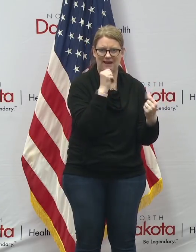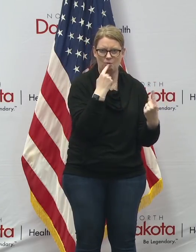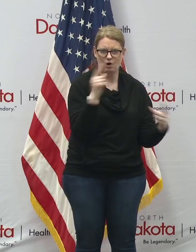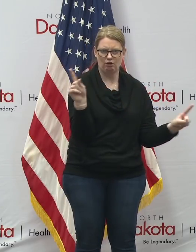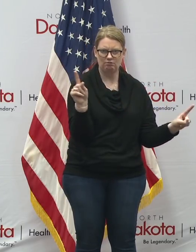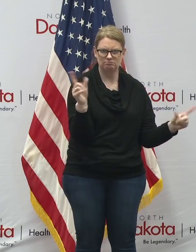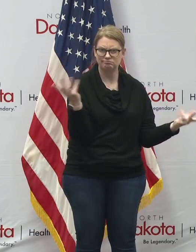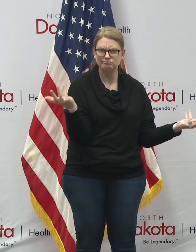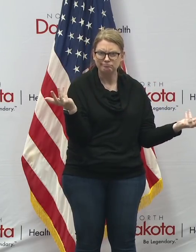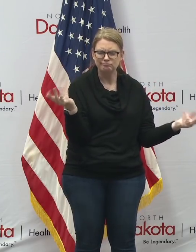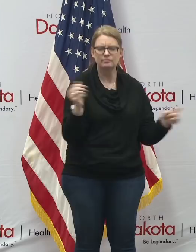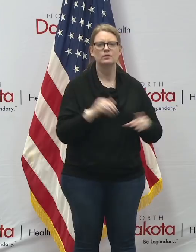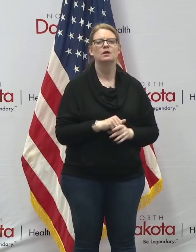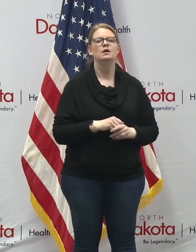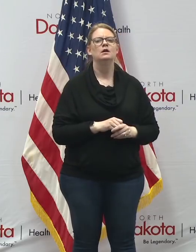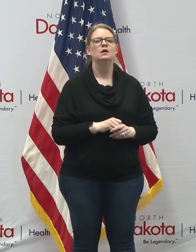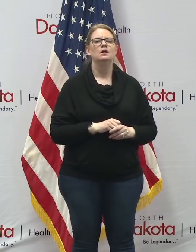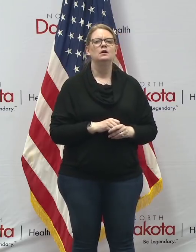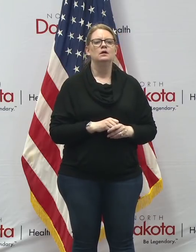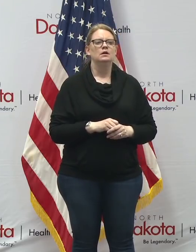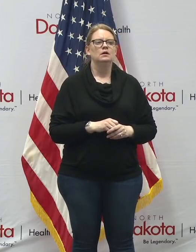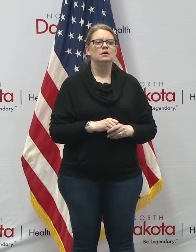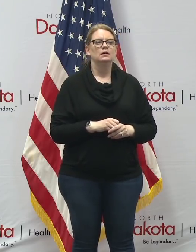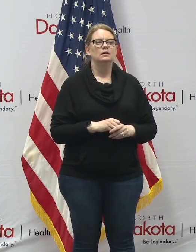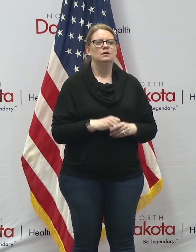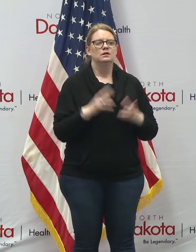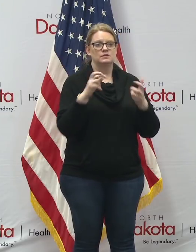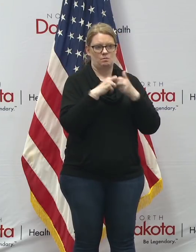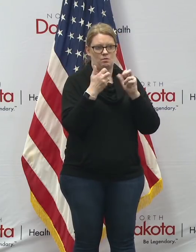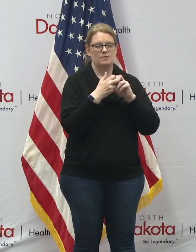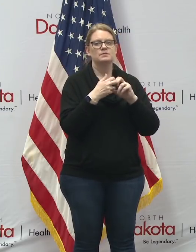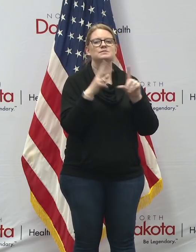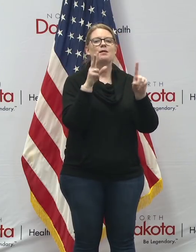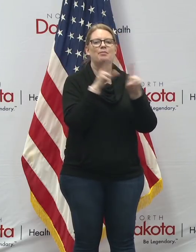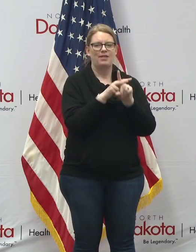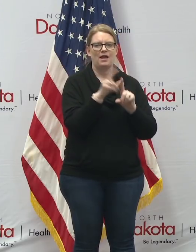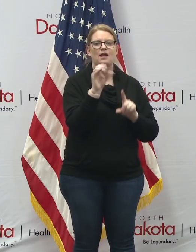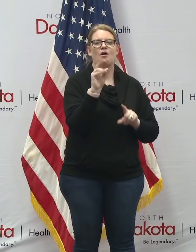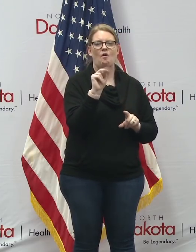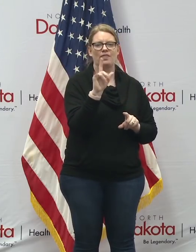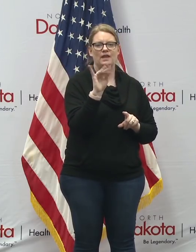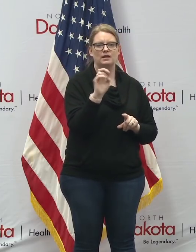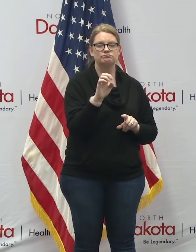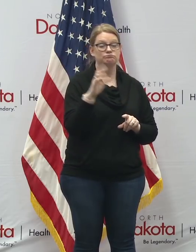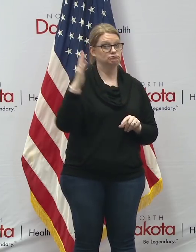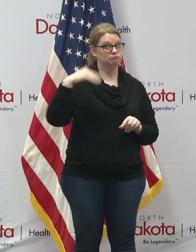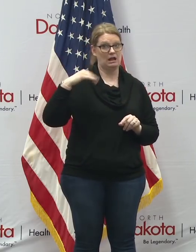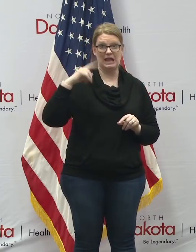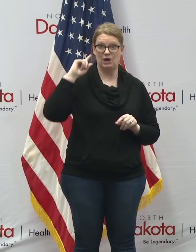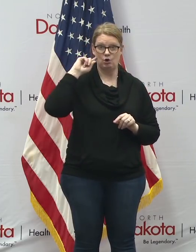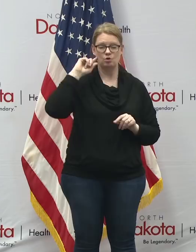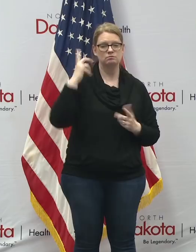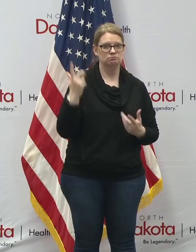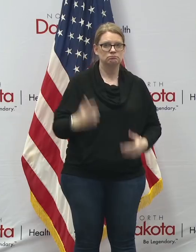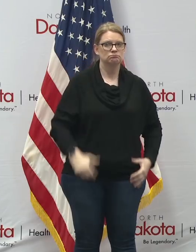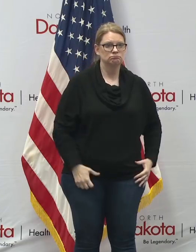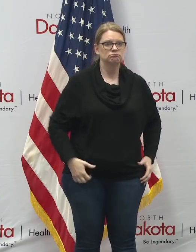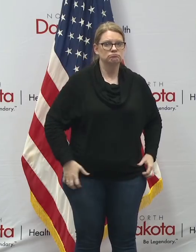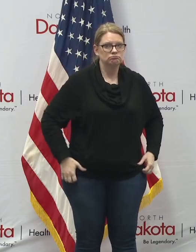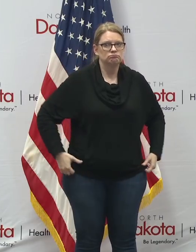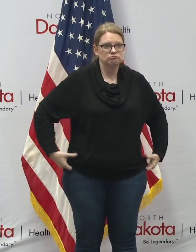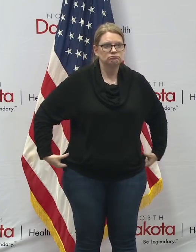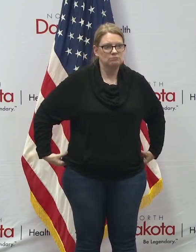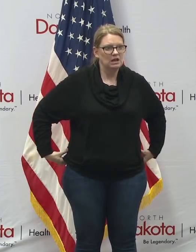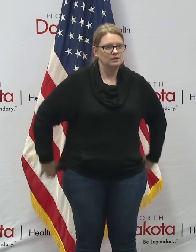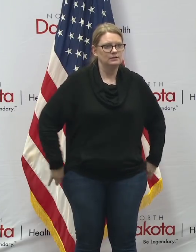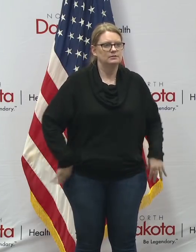a uh they're having problems applying online so i have not heard that but i will uh we will take